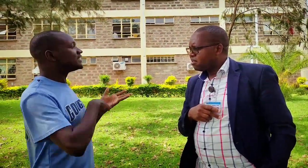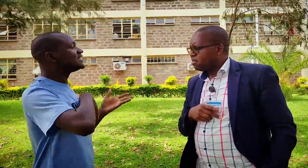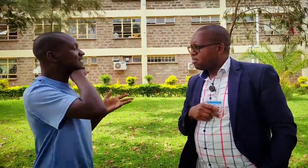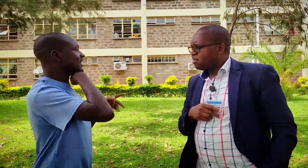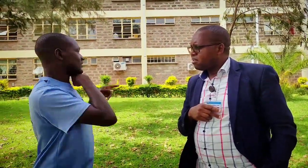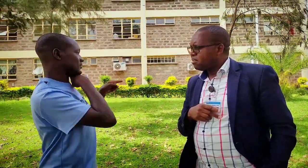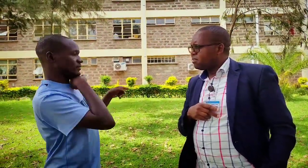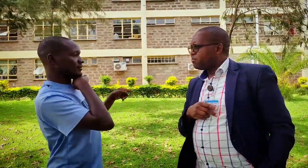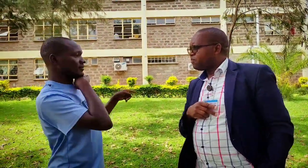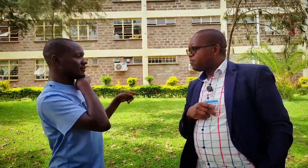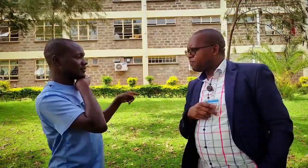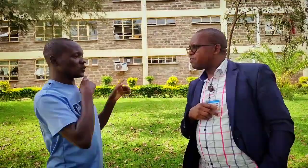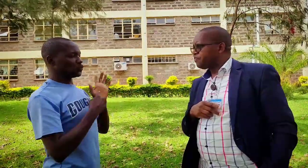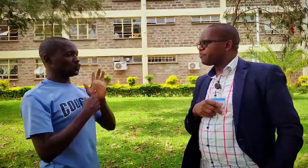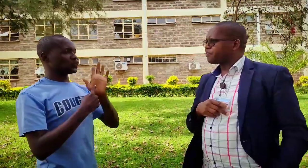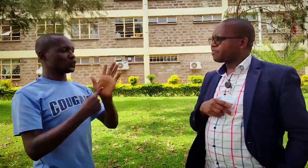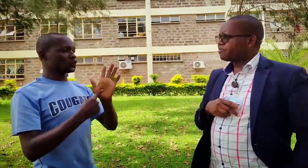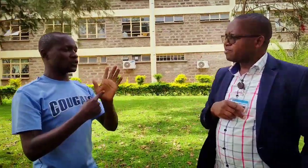there is death